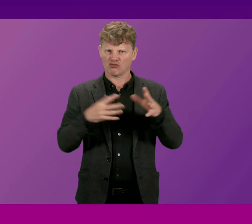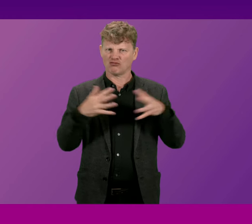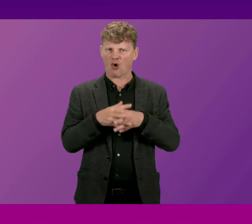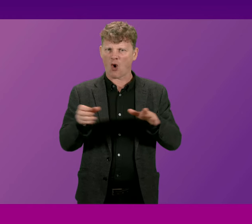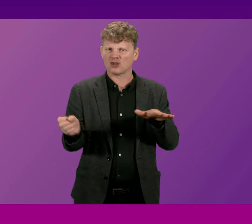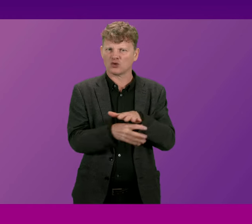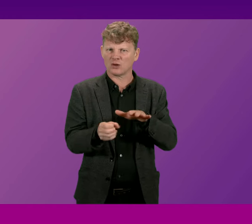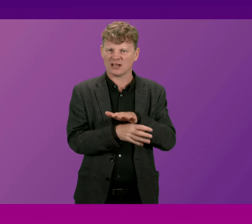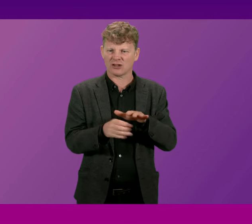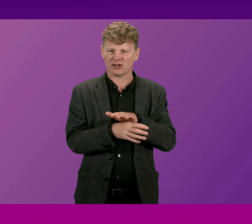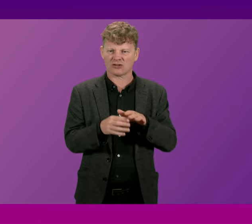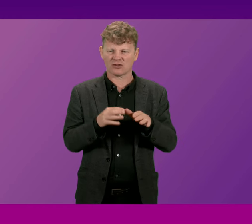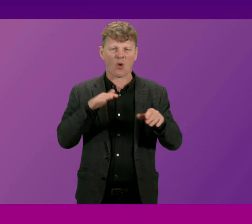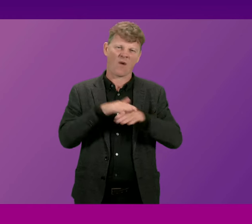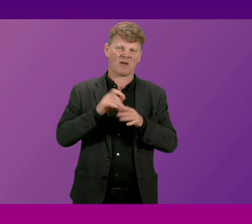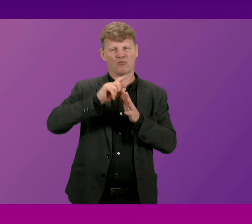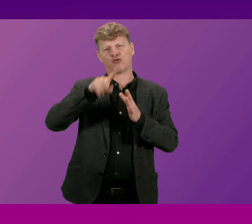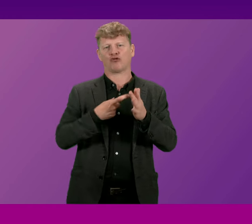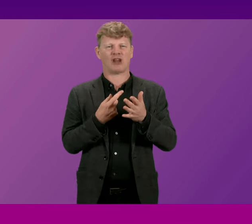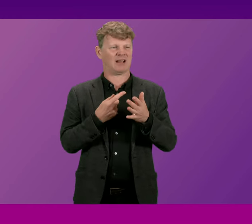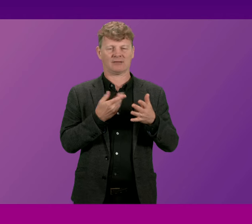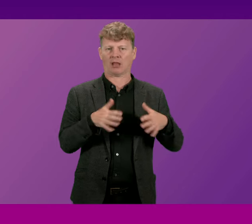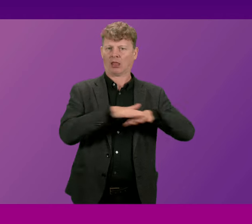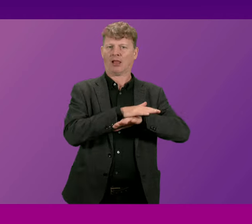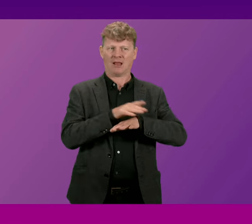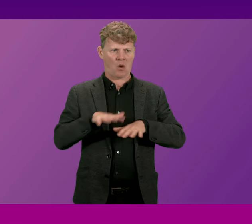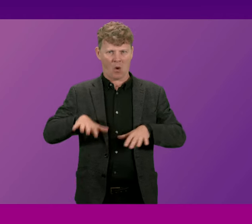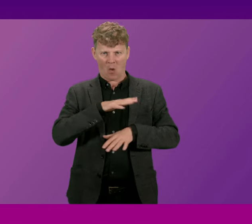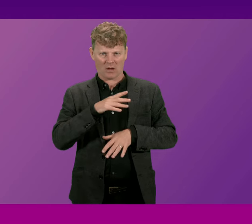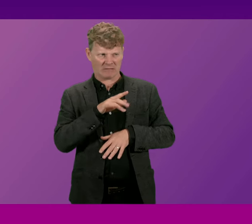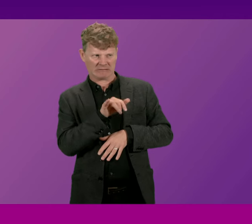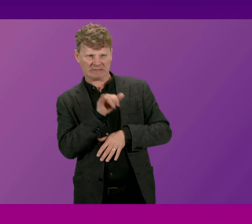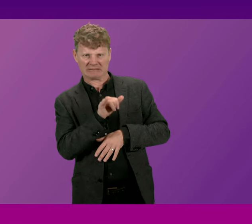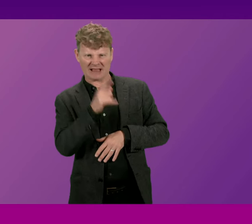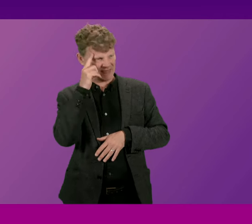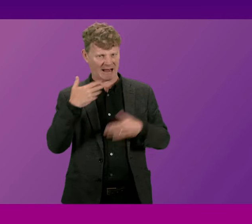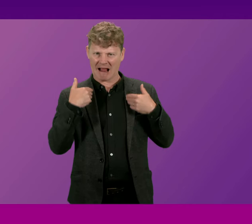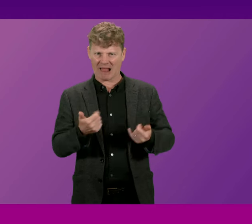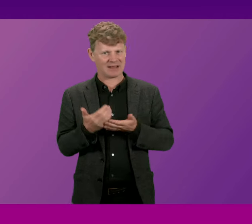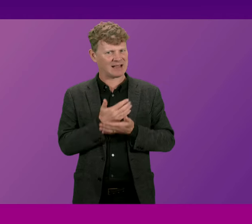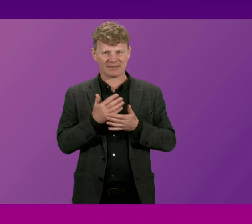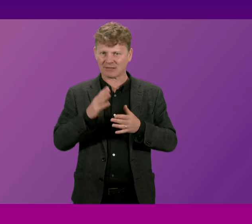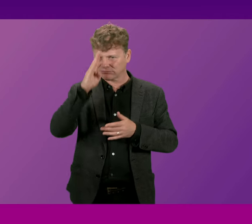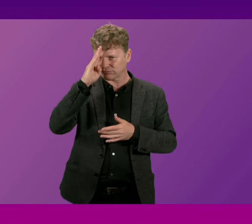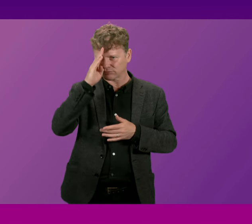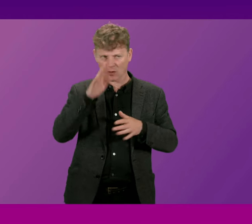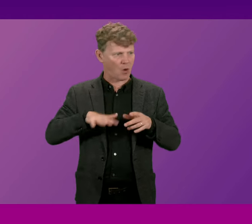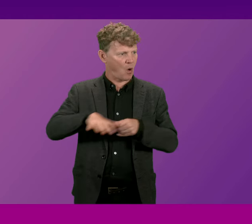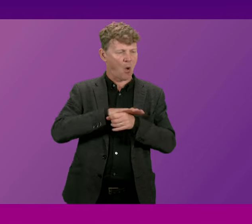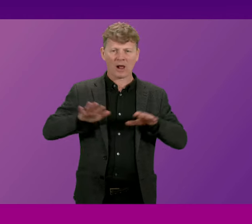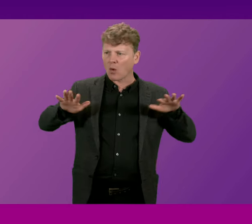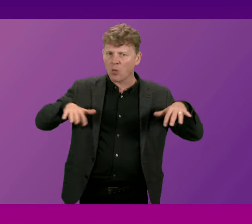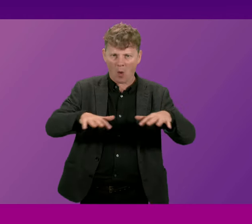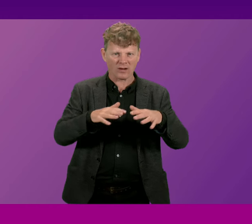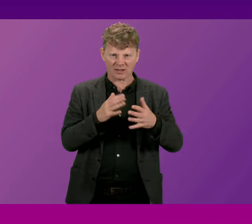guise of a land restoration project locals believe this is a health and safety hazard that is contaminating local watercourses and affecting